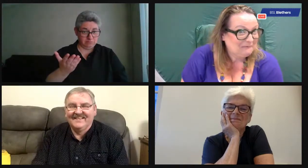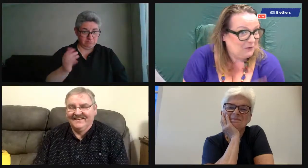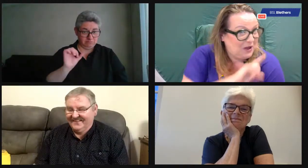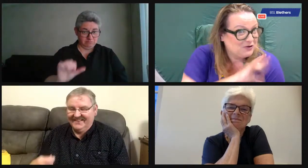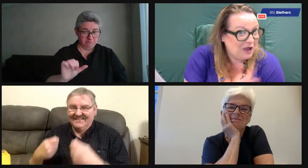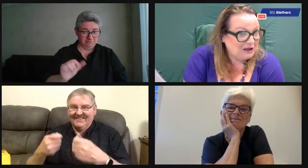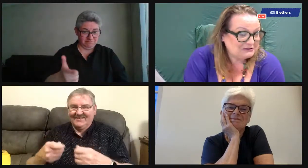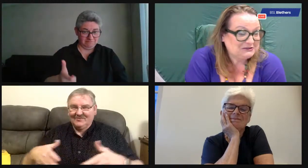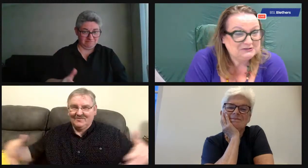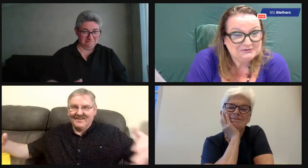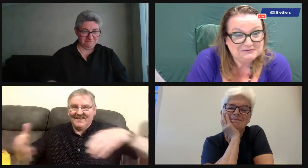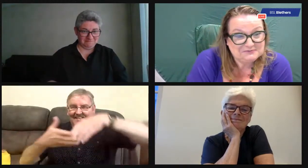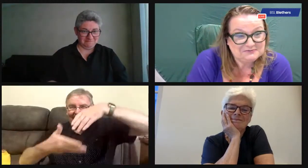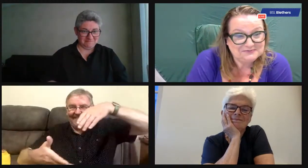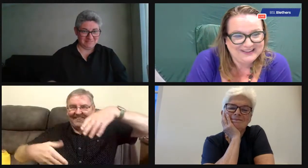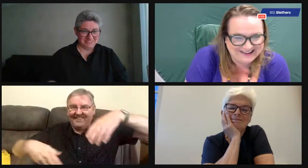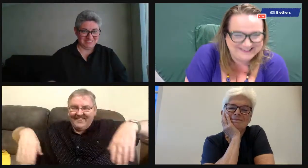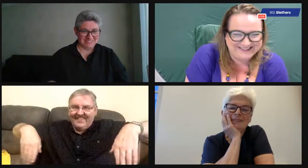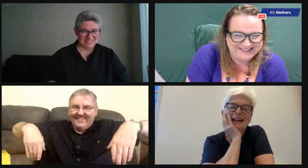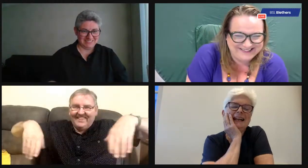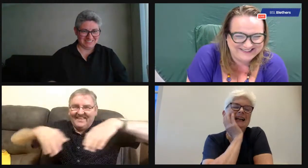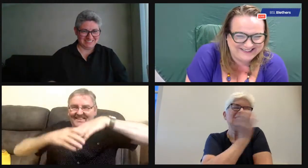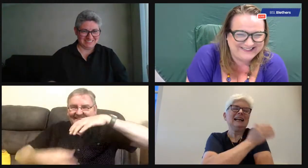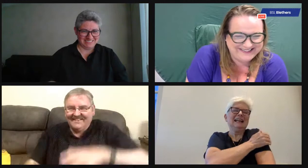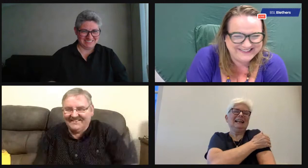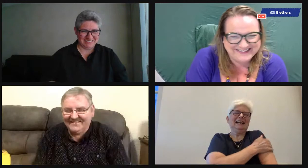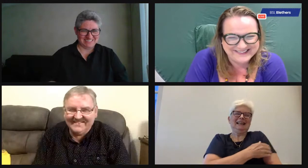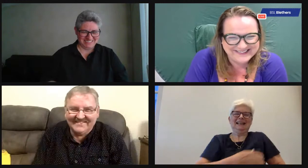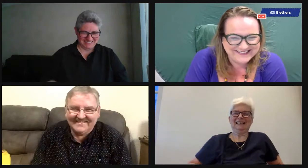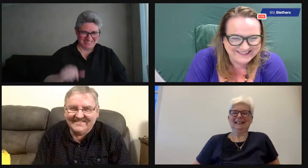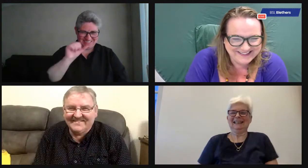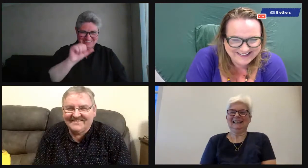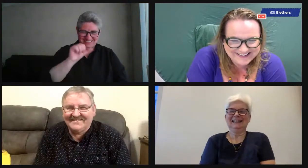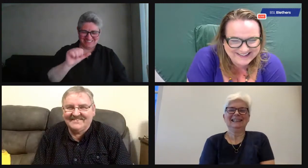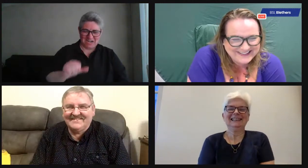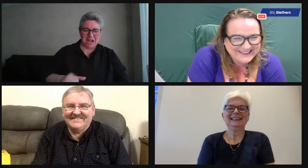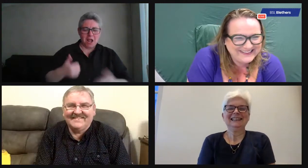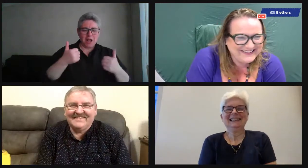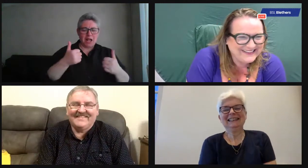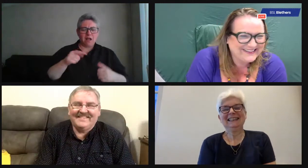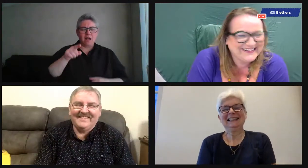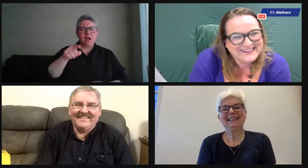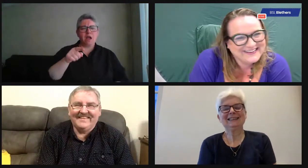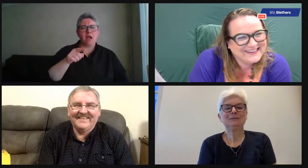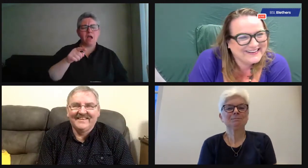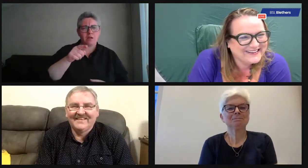a new volunteer your jacket and hand over your mantle? Yeah, probably be too big for them, eh? Okay.